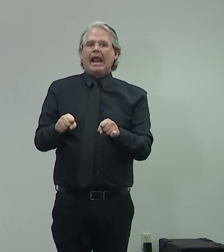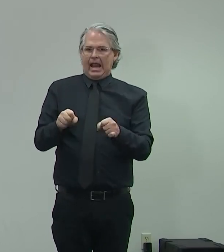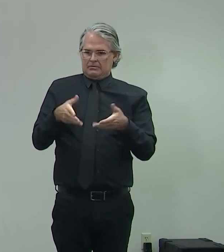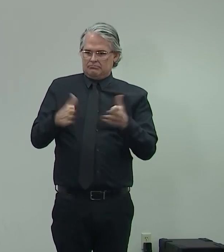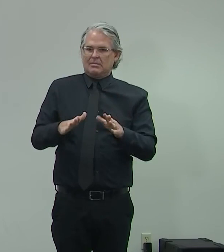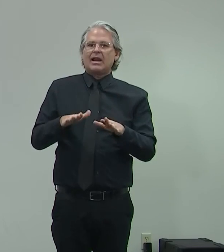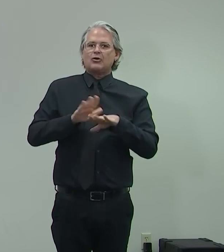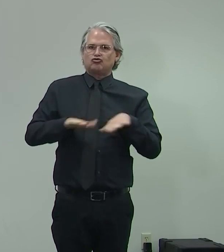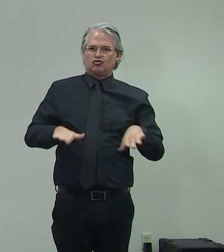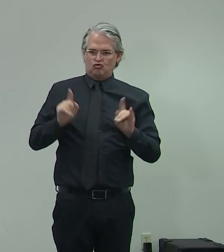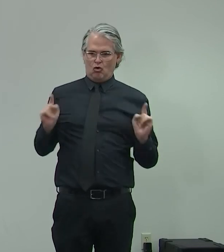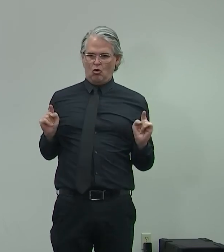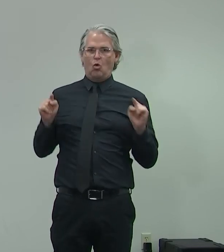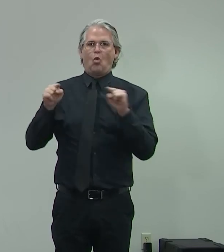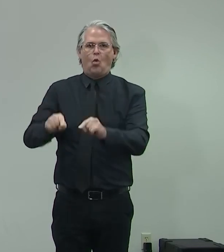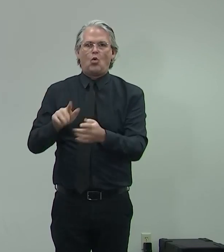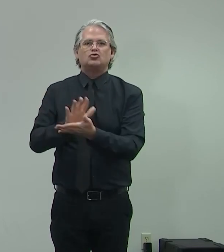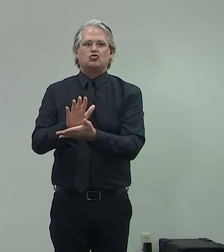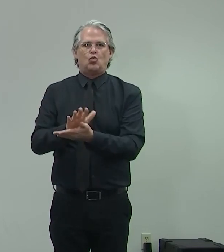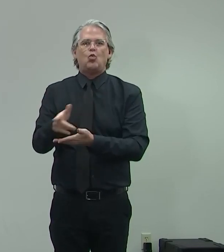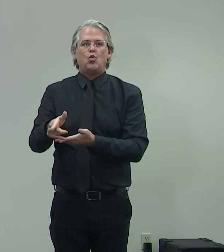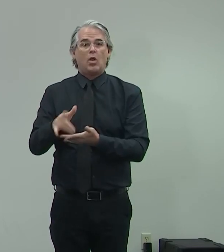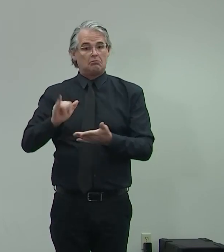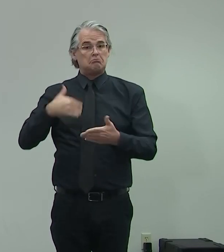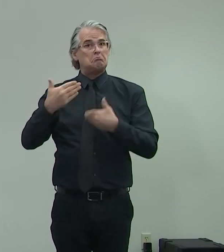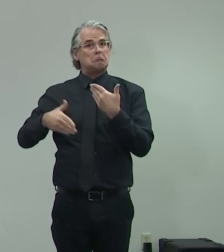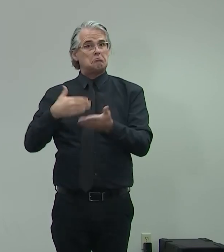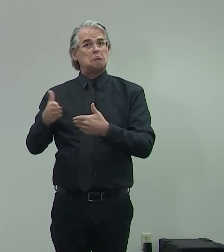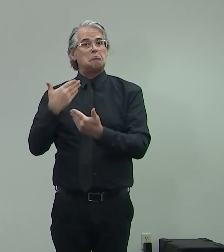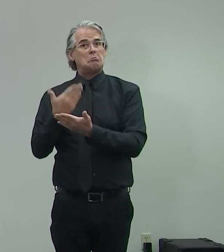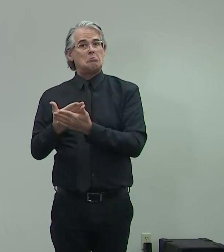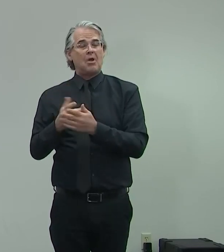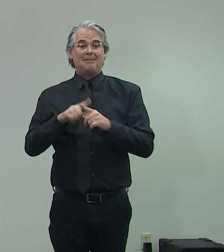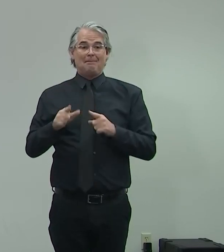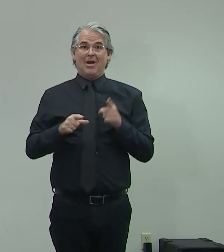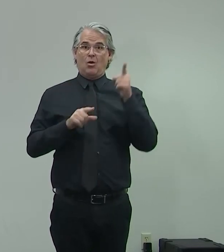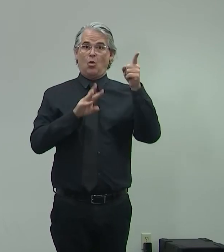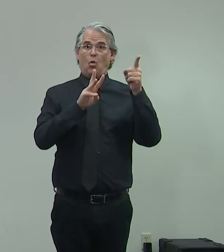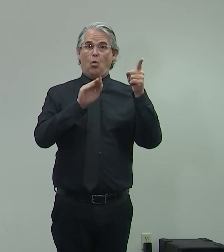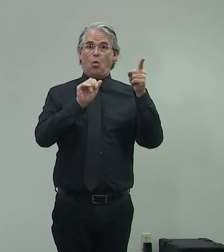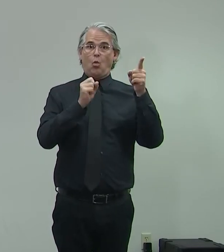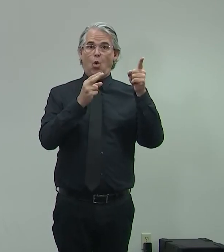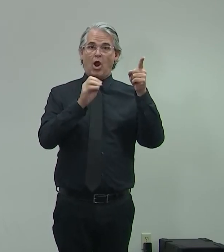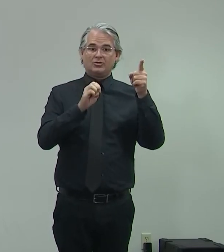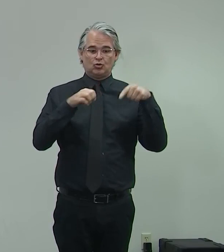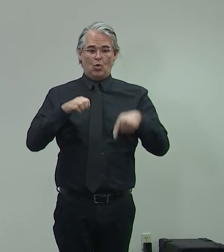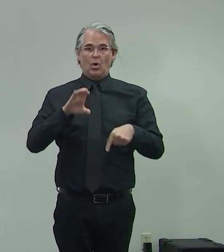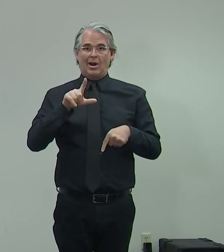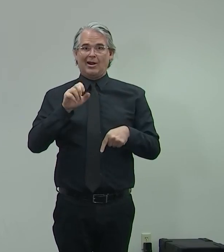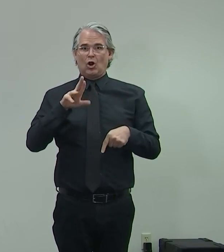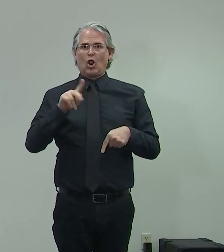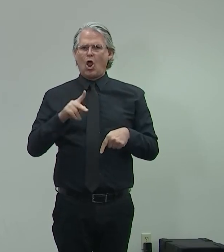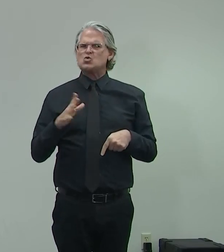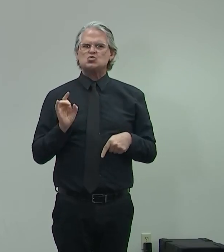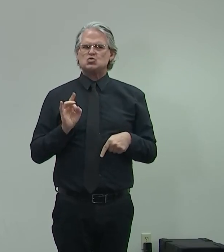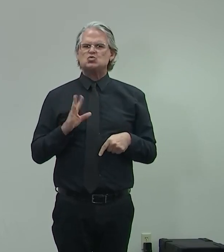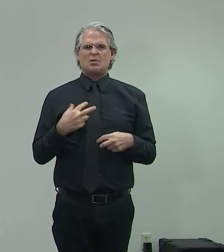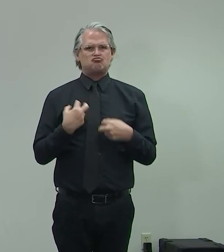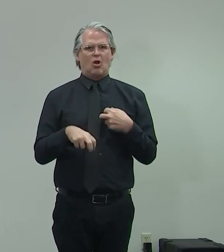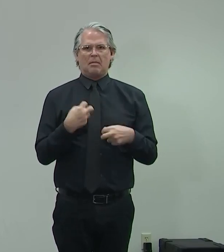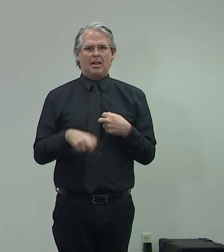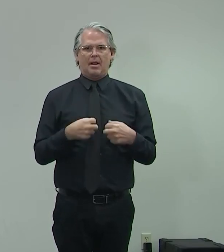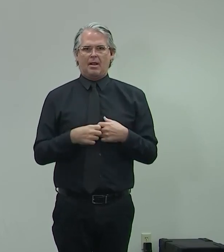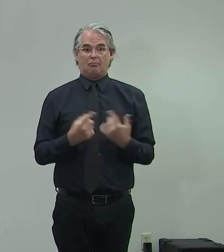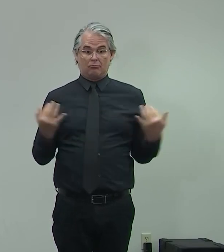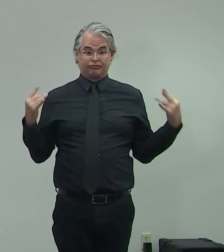well in some of these areas. It's going very well. The two big ones, obviously, Washoe and Clark, it's a problem. And here again, they were